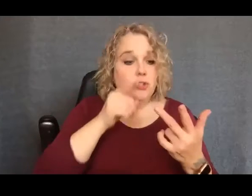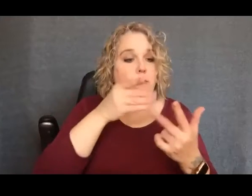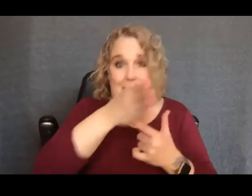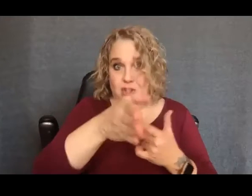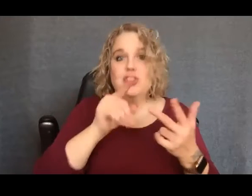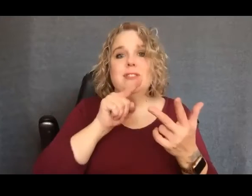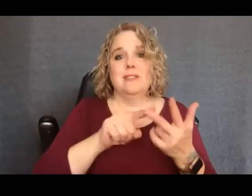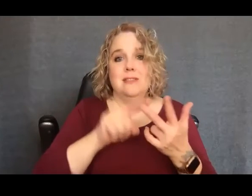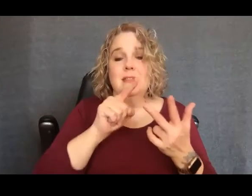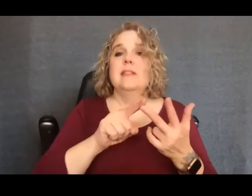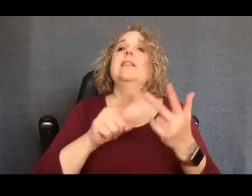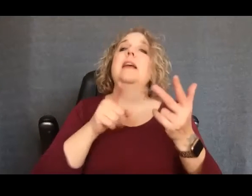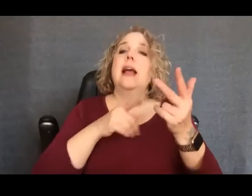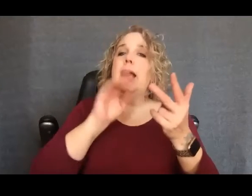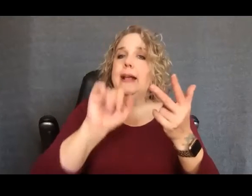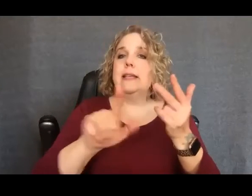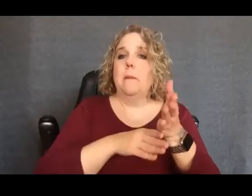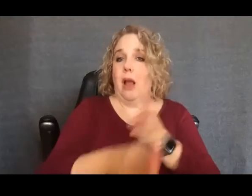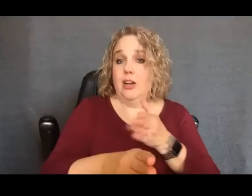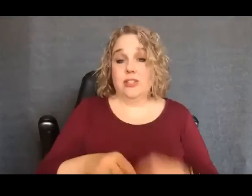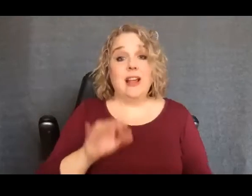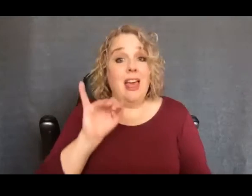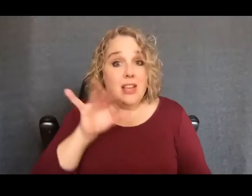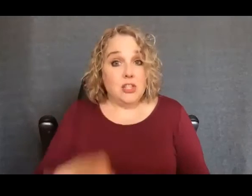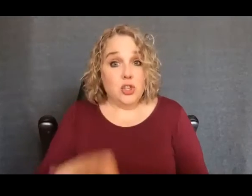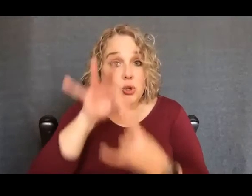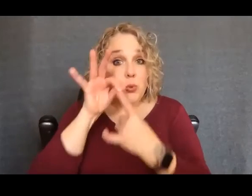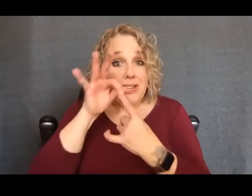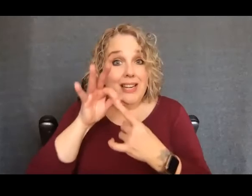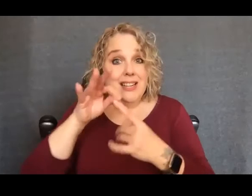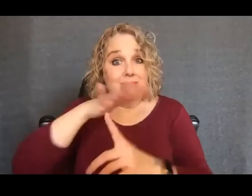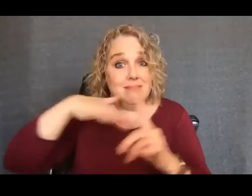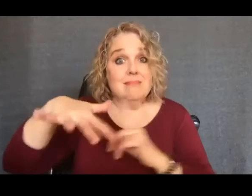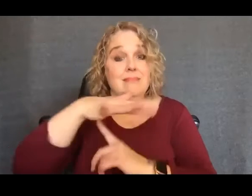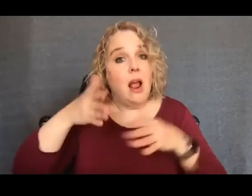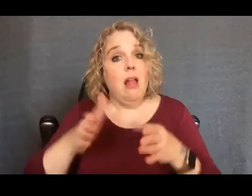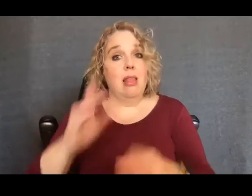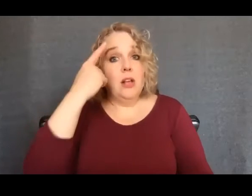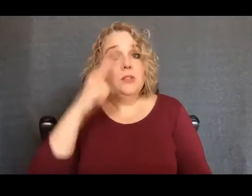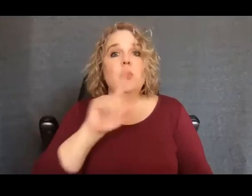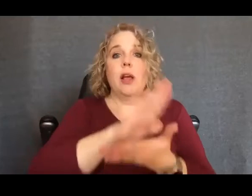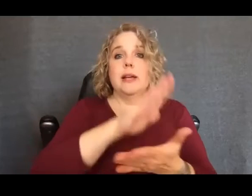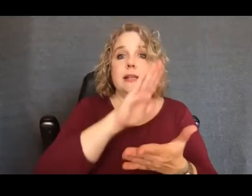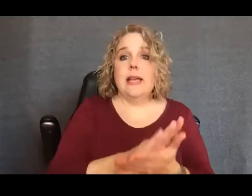feature of Bloomsburg University's campus environment allows for academic and social enrichment and social our students.